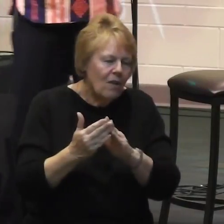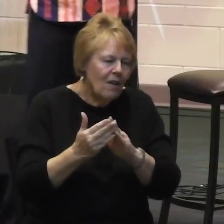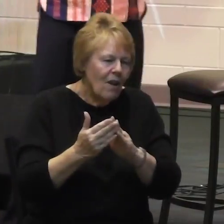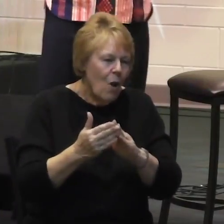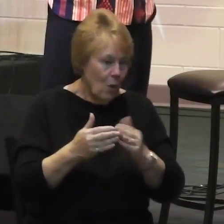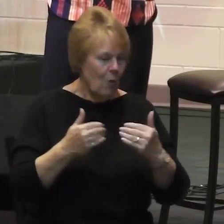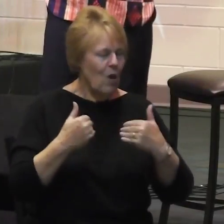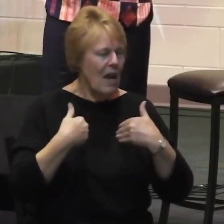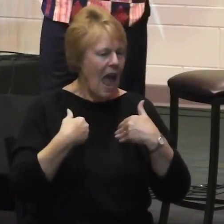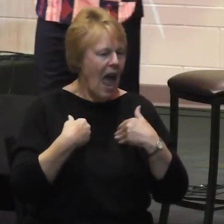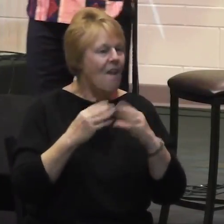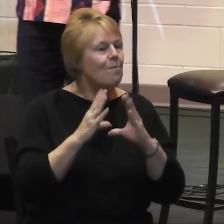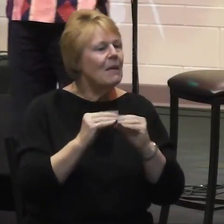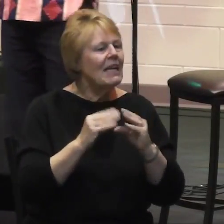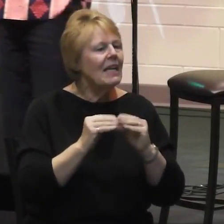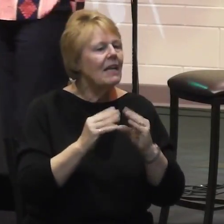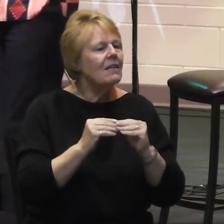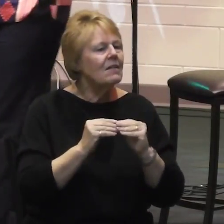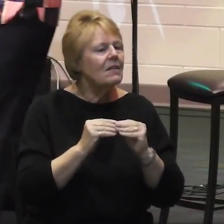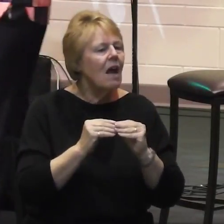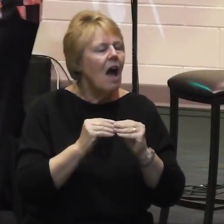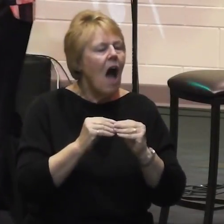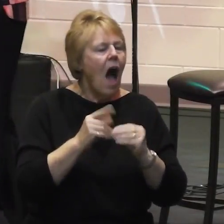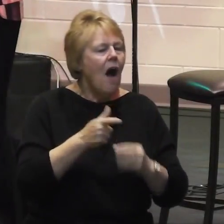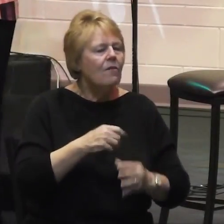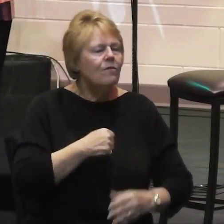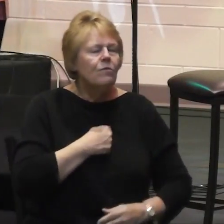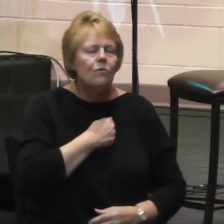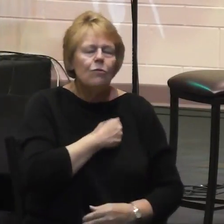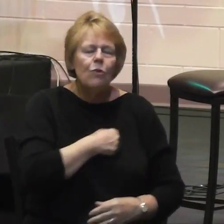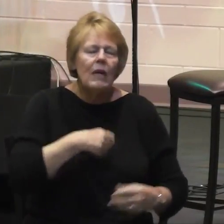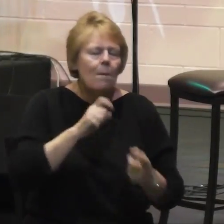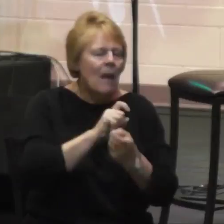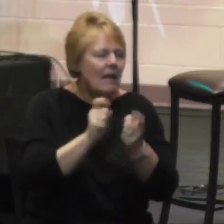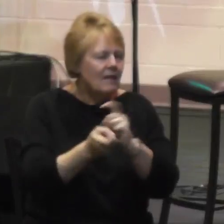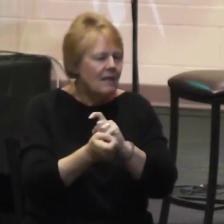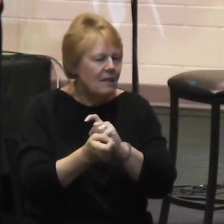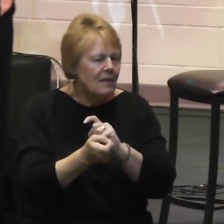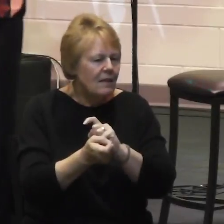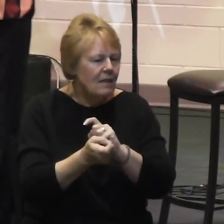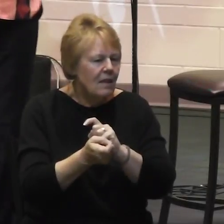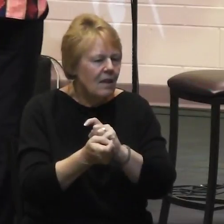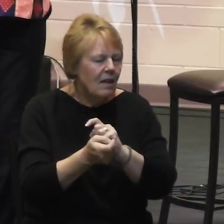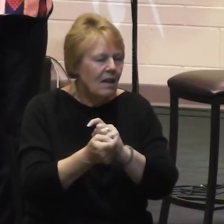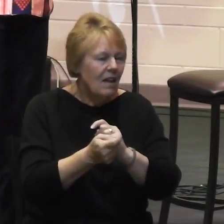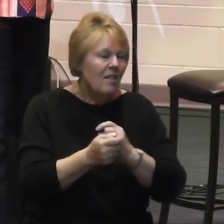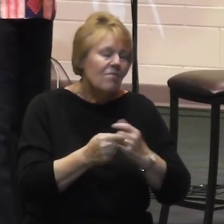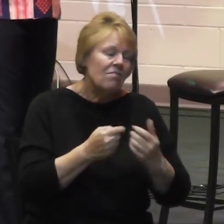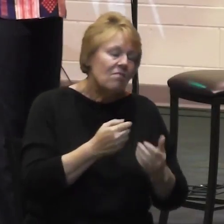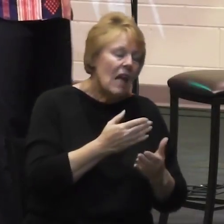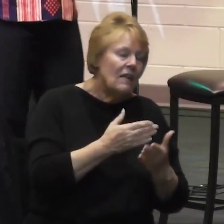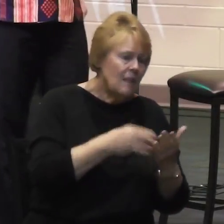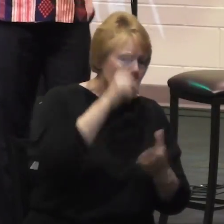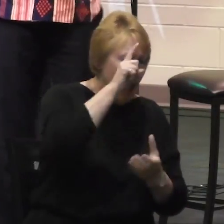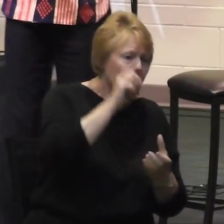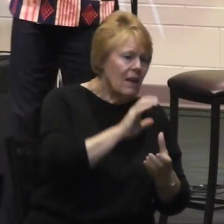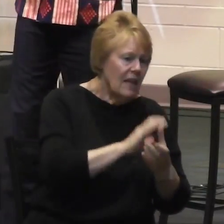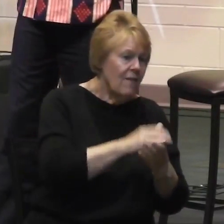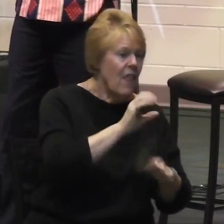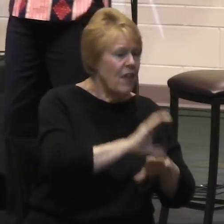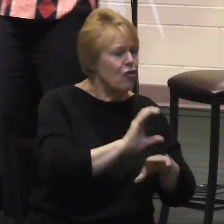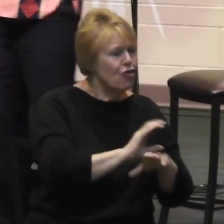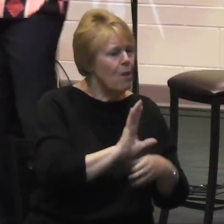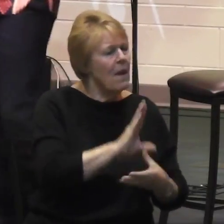repentance. And because it was believed that the Church had become involved in some of the pain that was